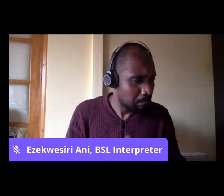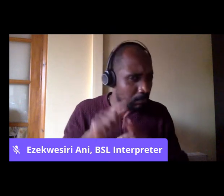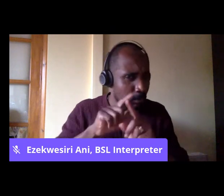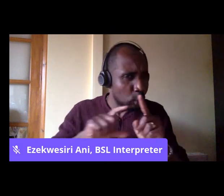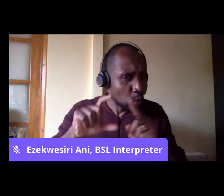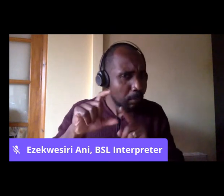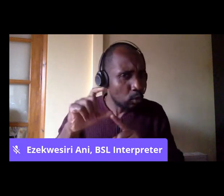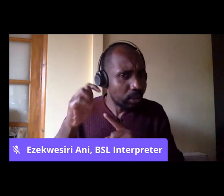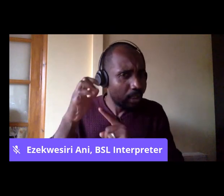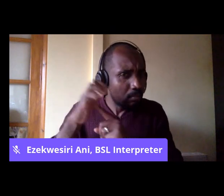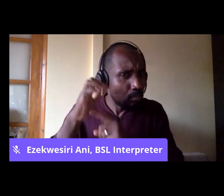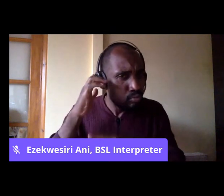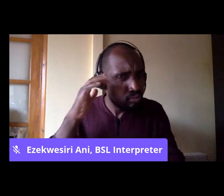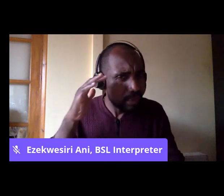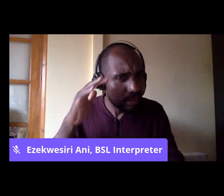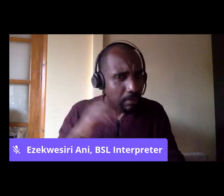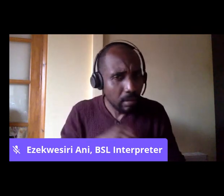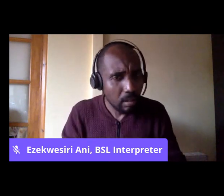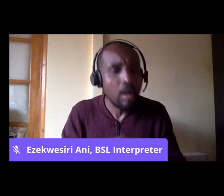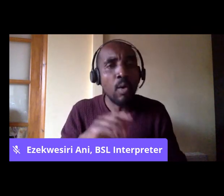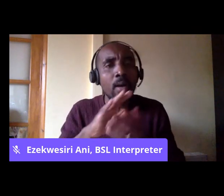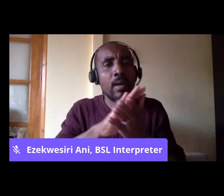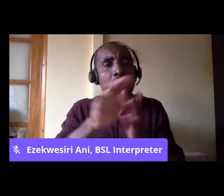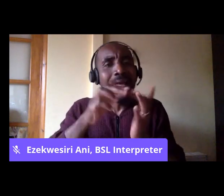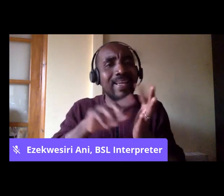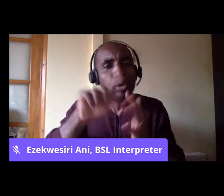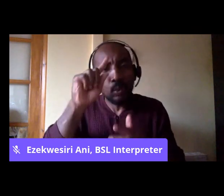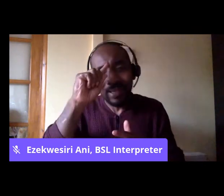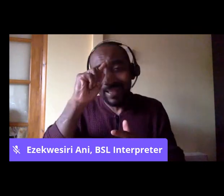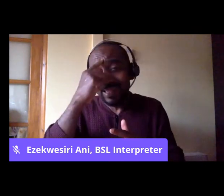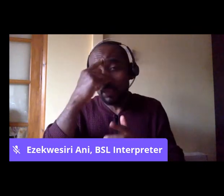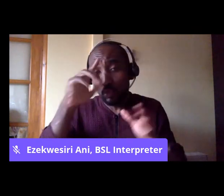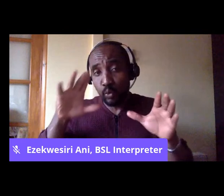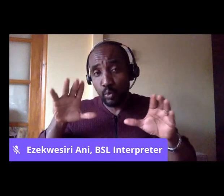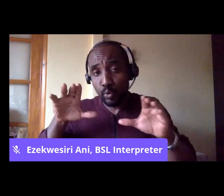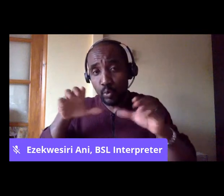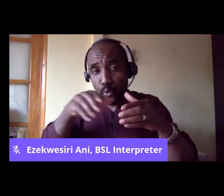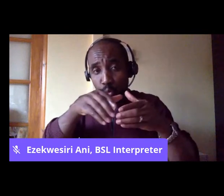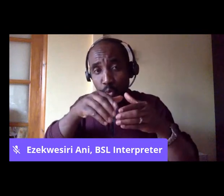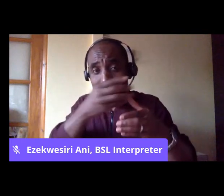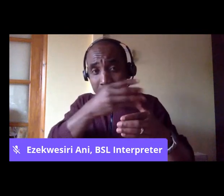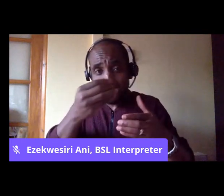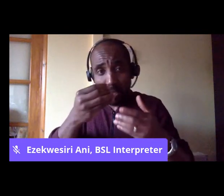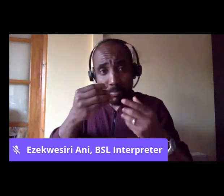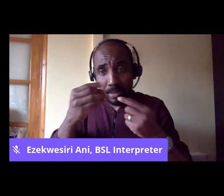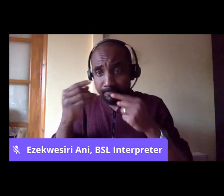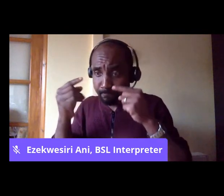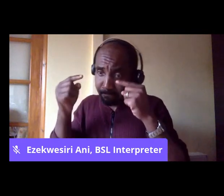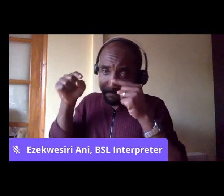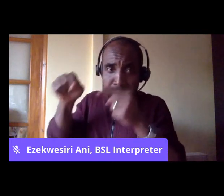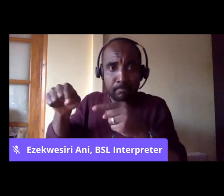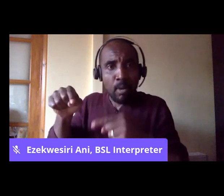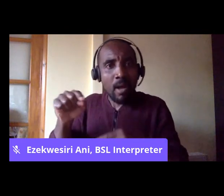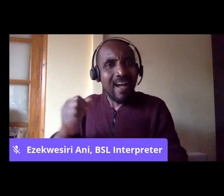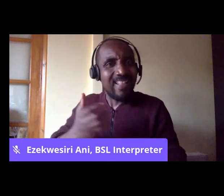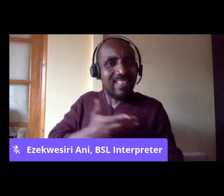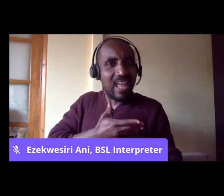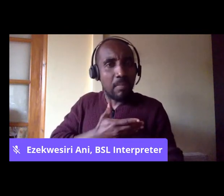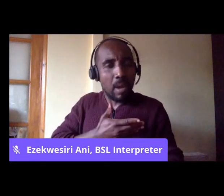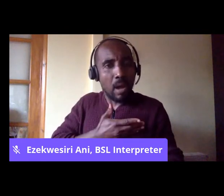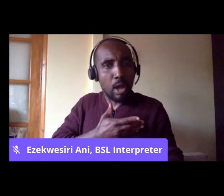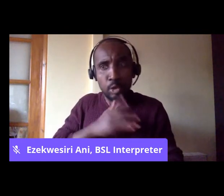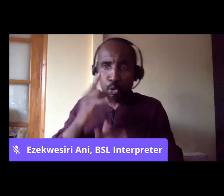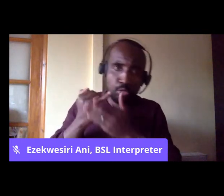way in which certain Hindu groups have targeted the Labour Party as being anti-Hindu, simply for taking a stand on